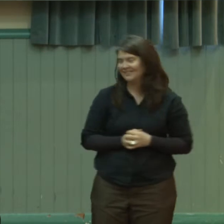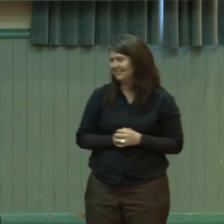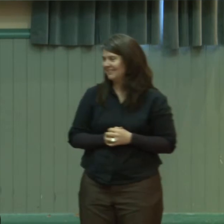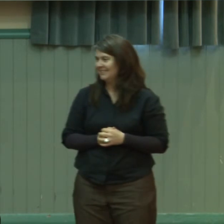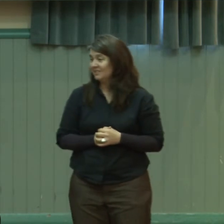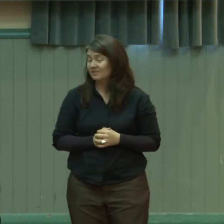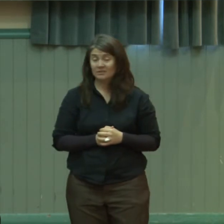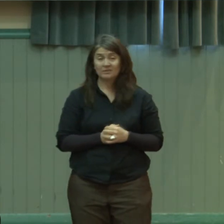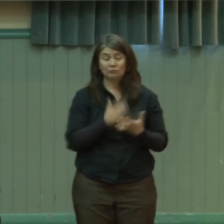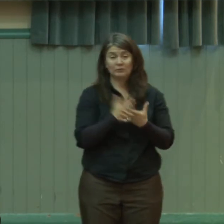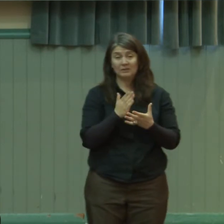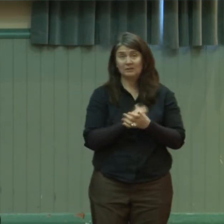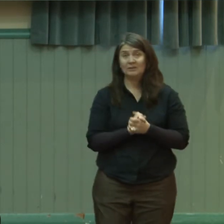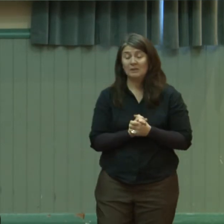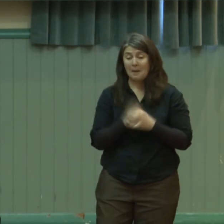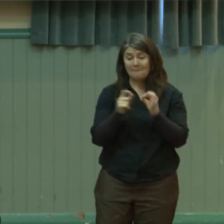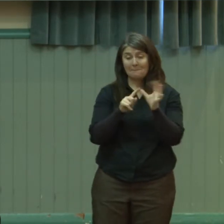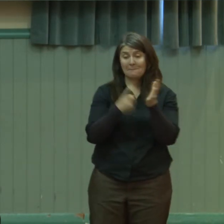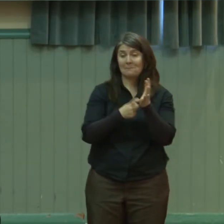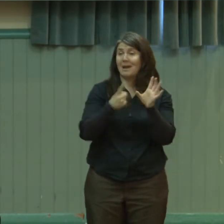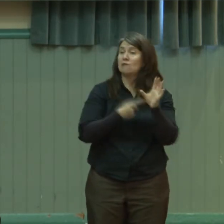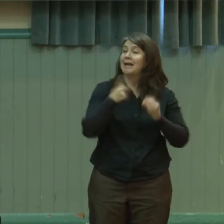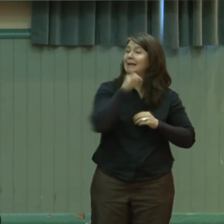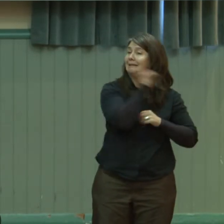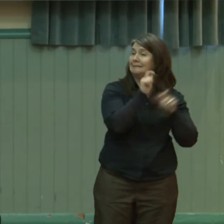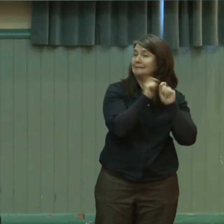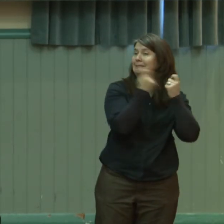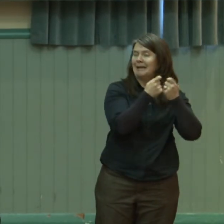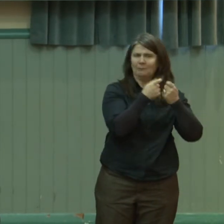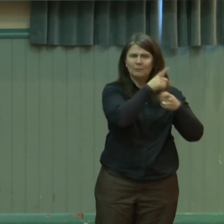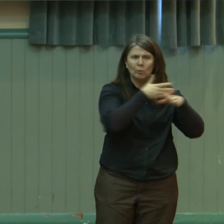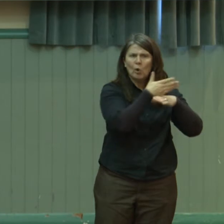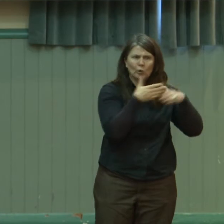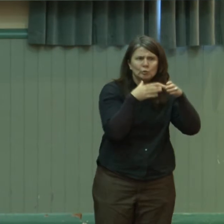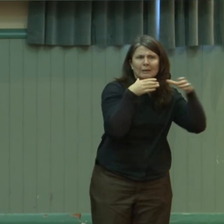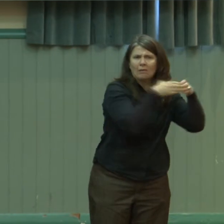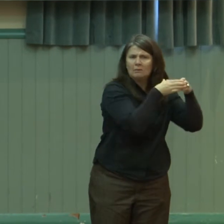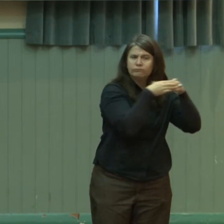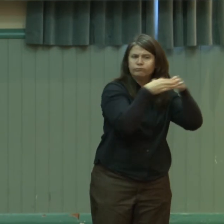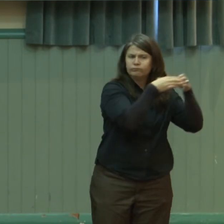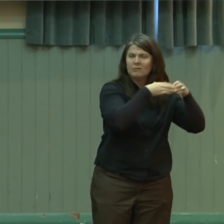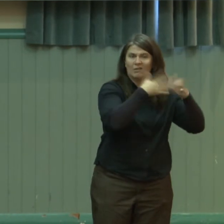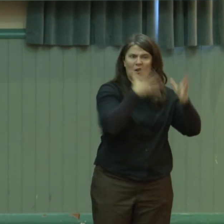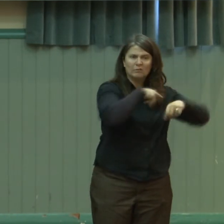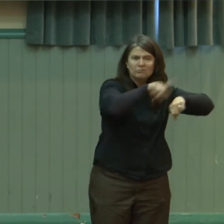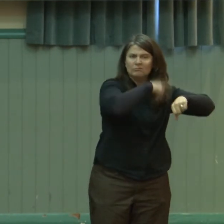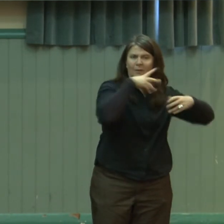It took some time for Barry and his team and others in partnership to actually get the commitment or get the